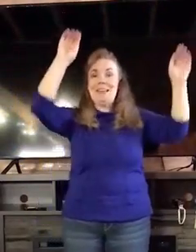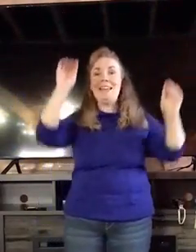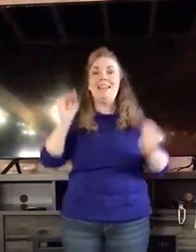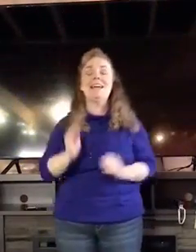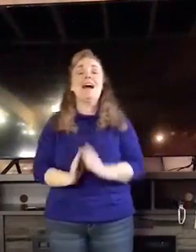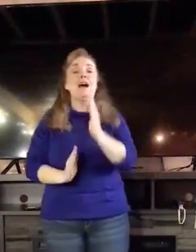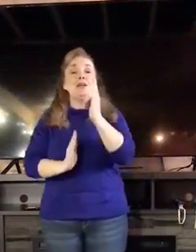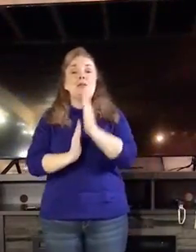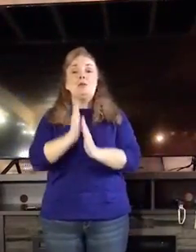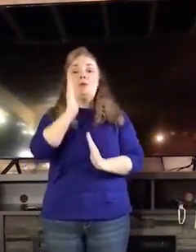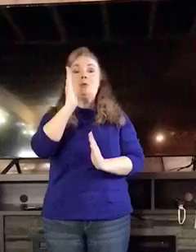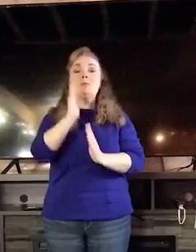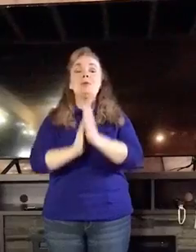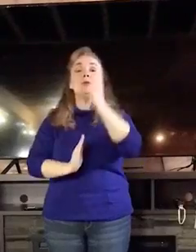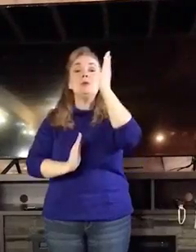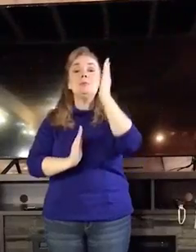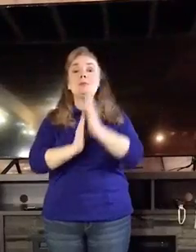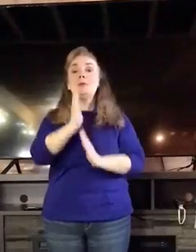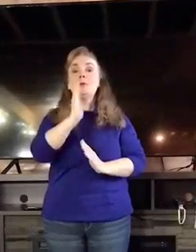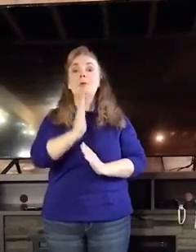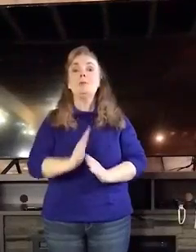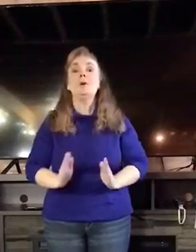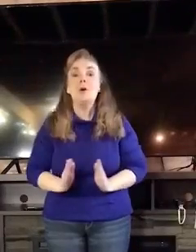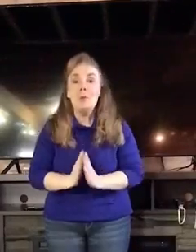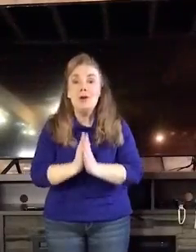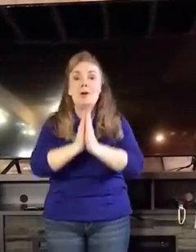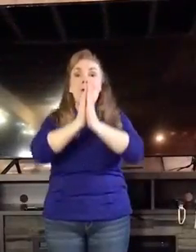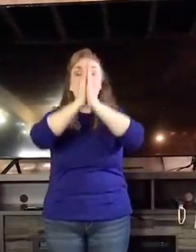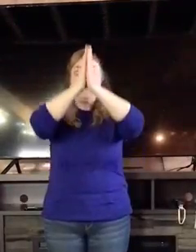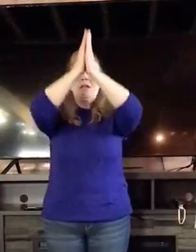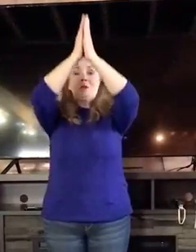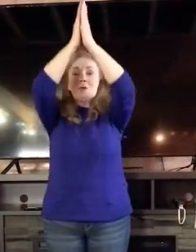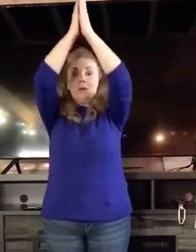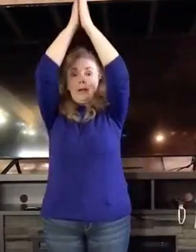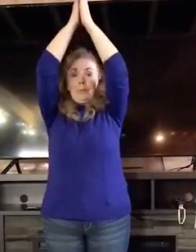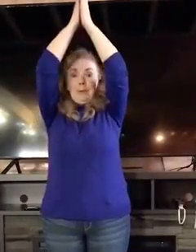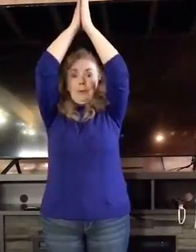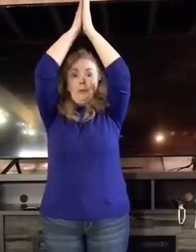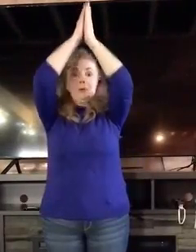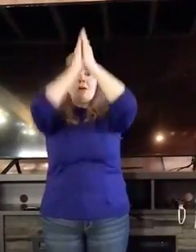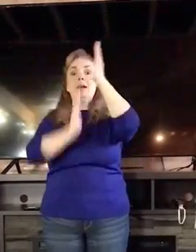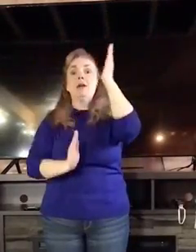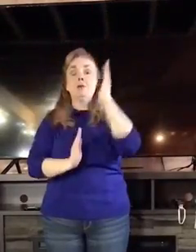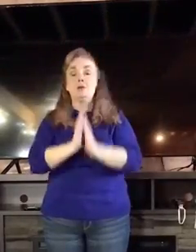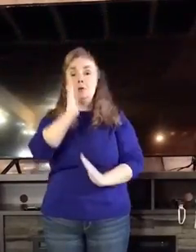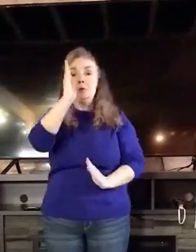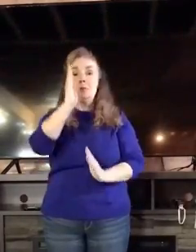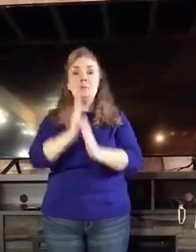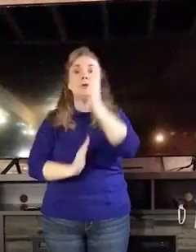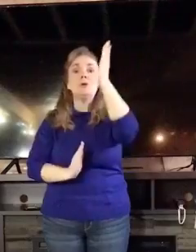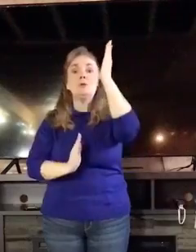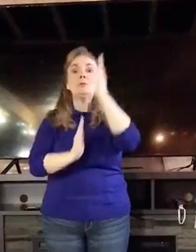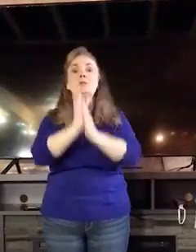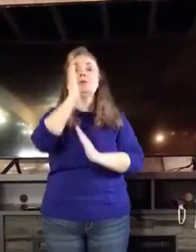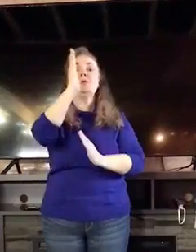Ready? Zoom, zoom, zoom, we're going to the moon. Zoom, zoom, zoom,